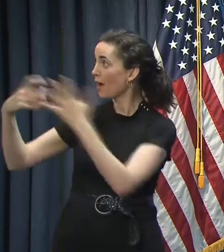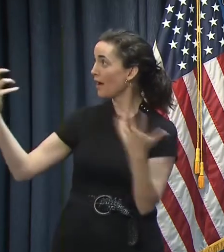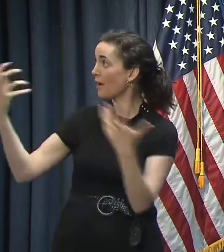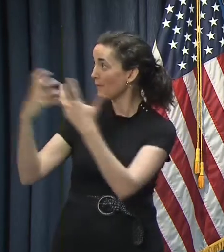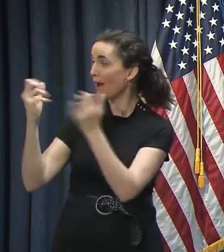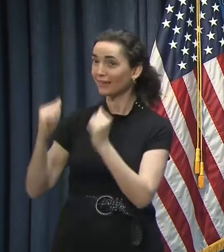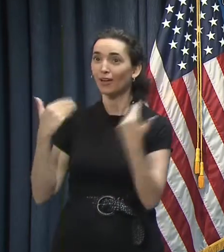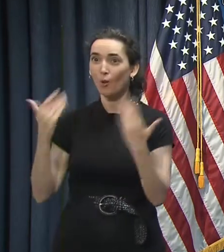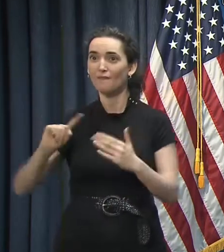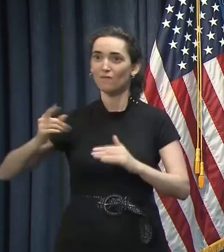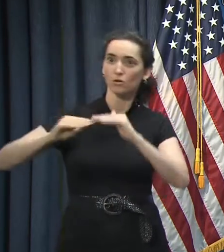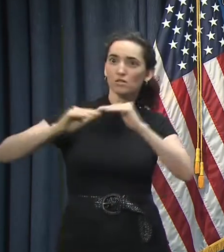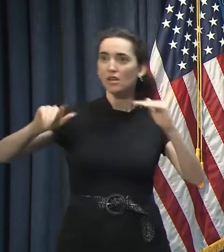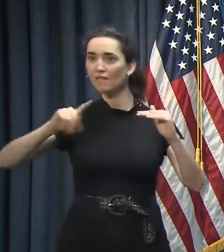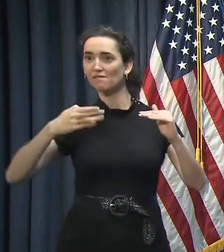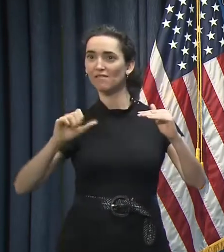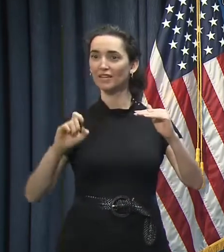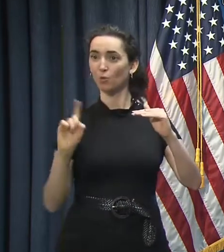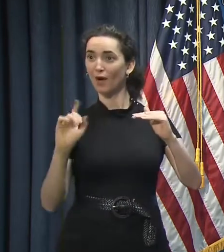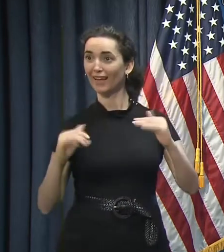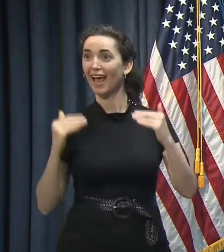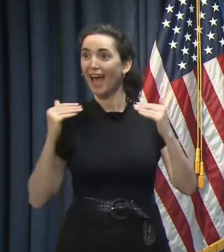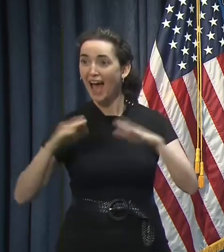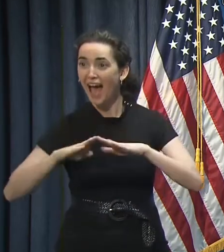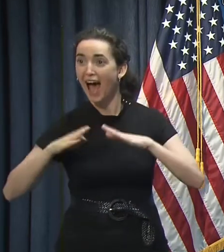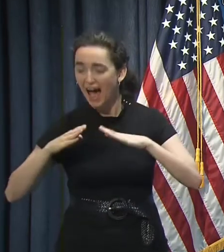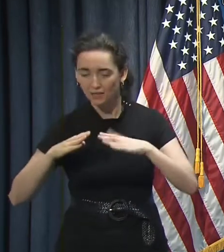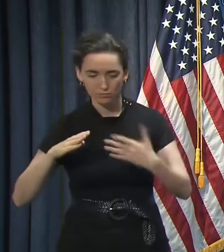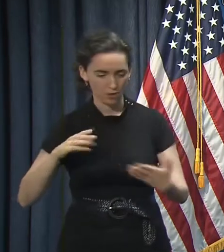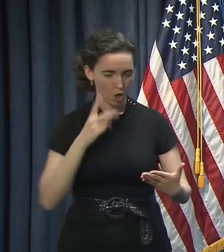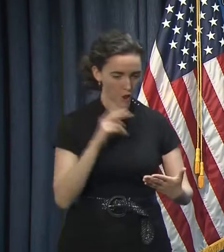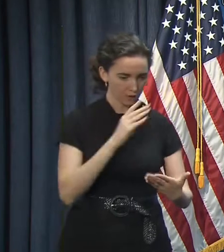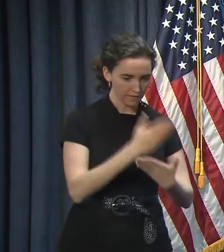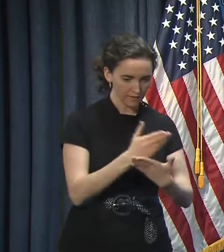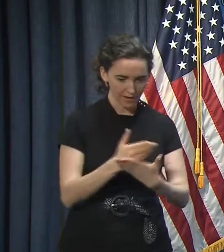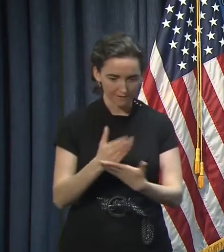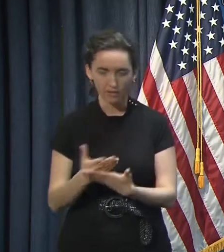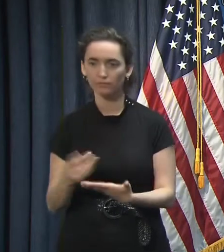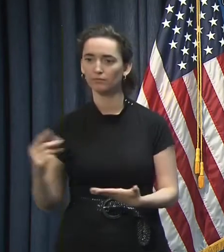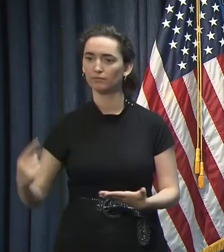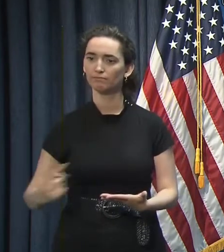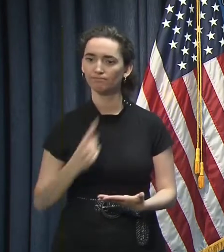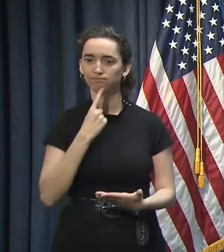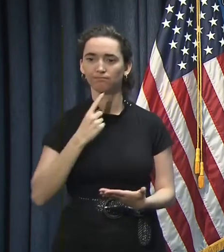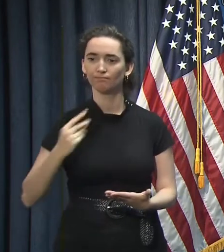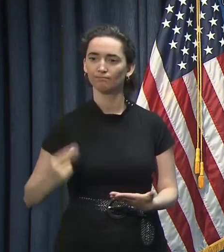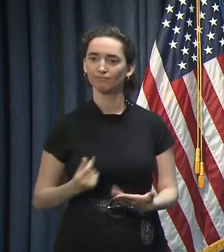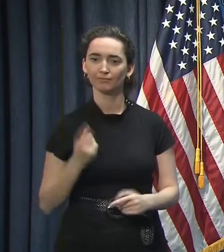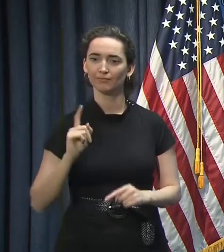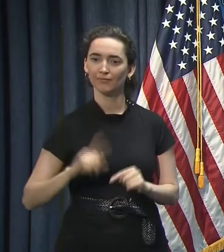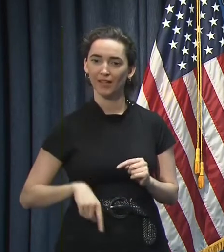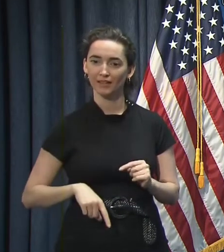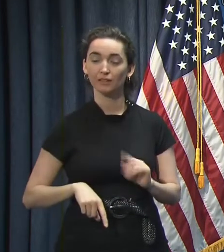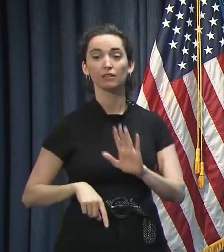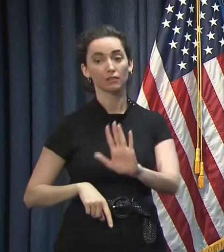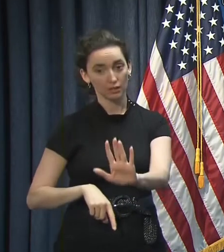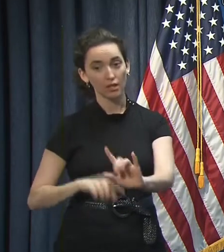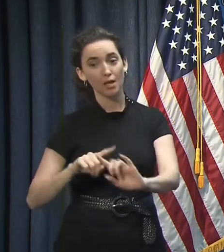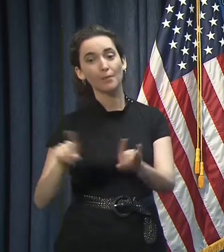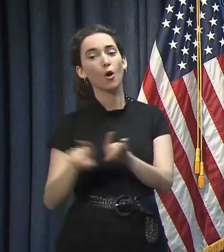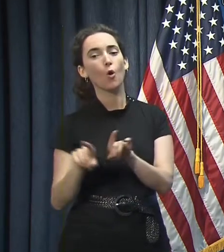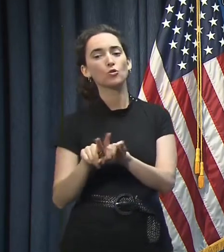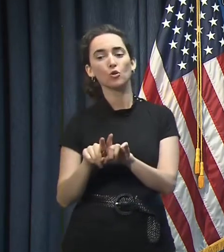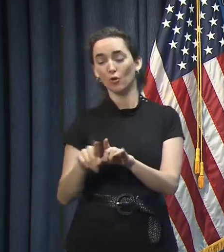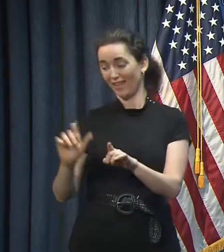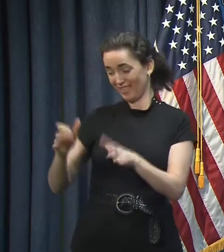to phase one. And that just wasn't the case. But another reason that informed the